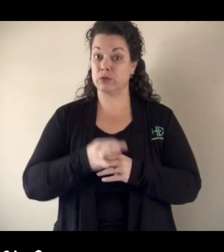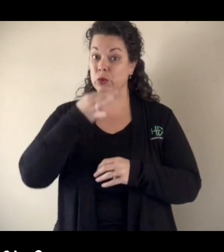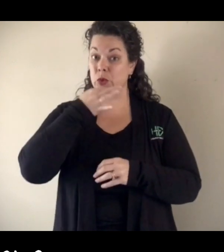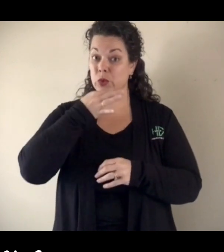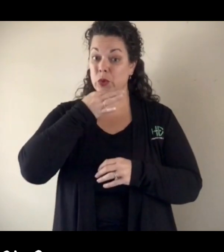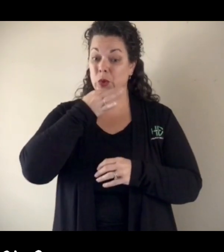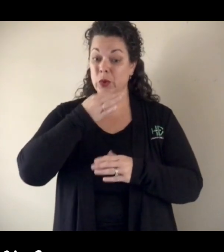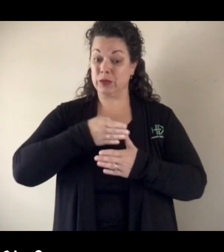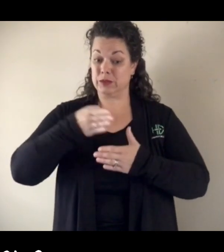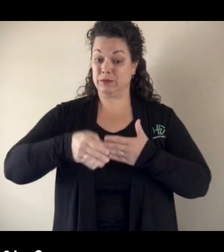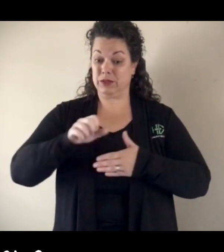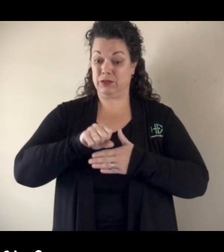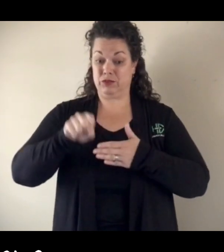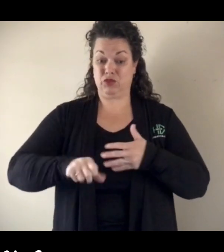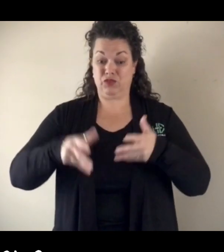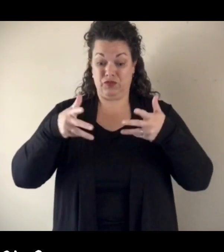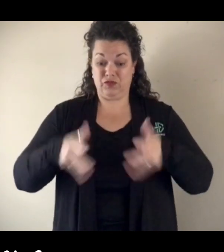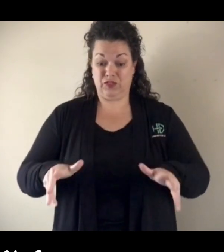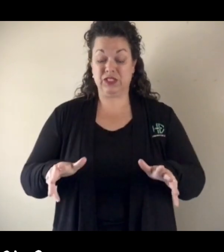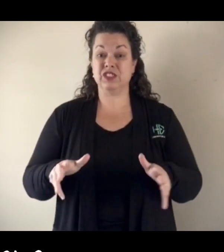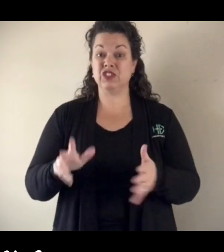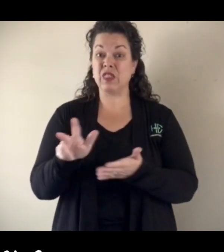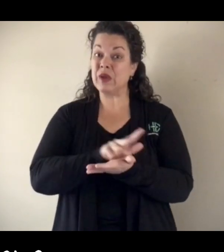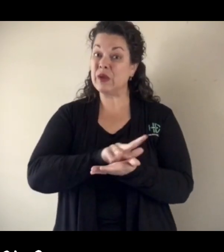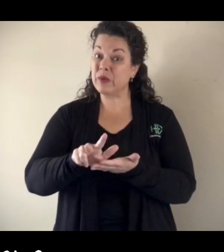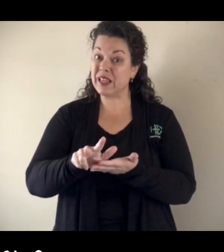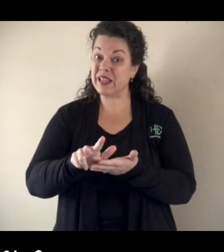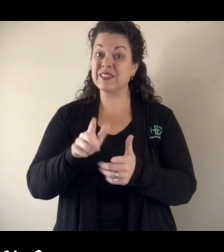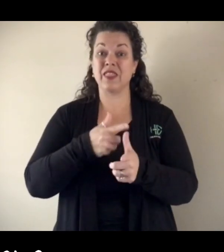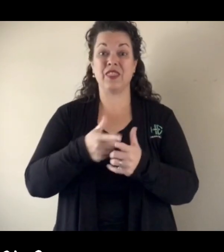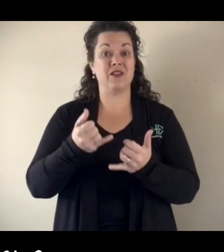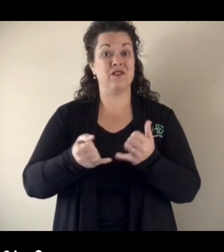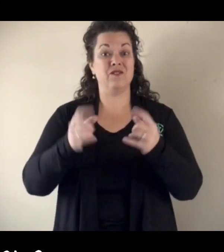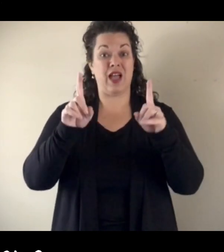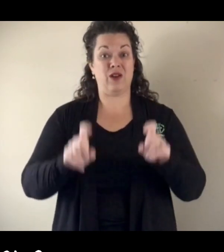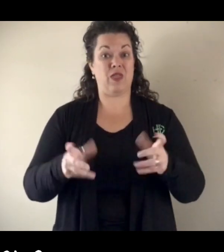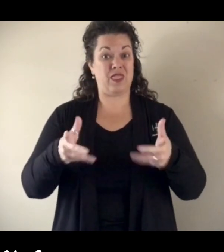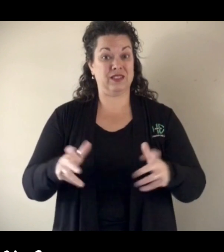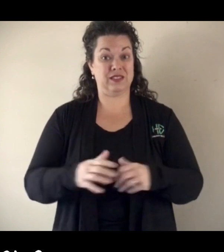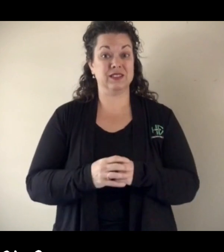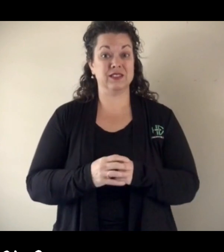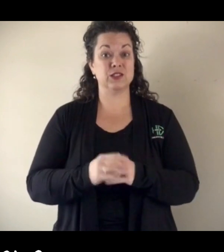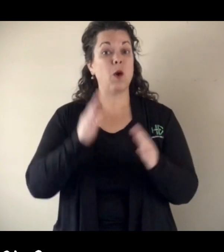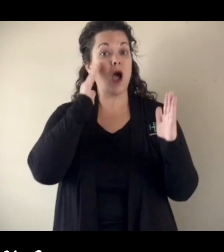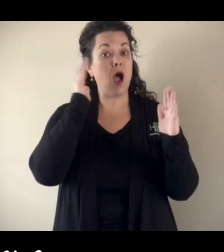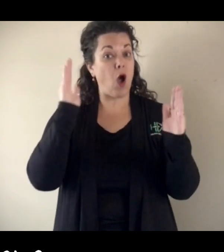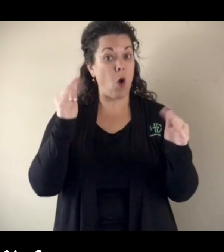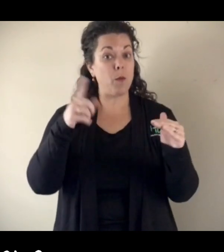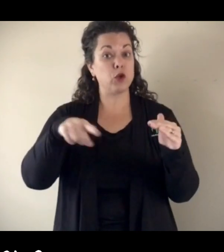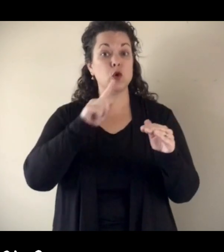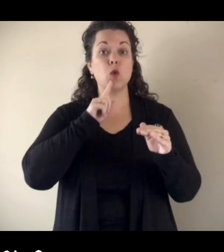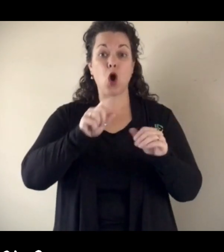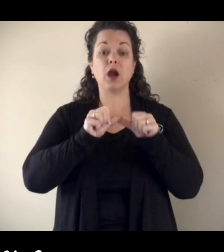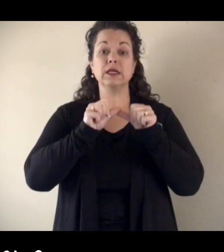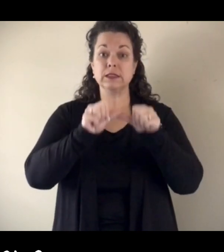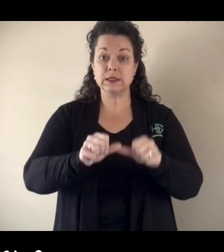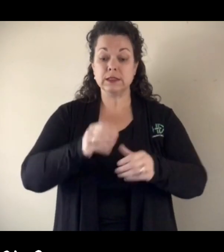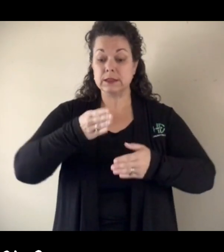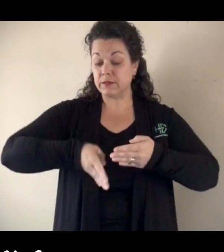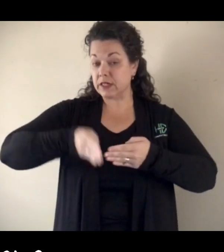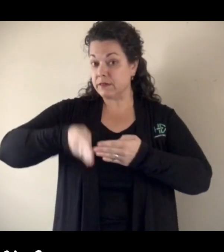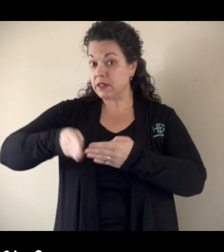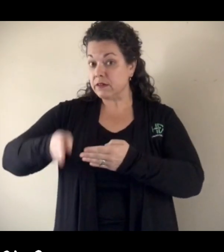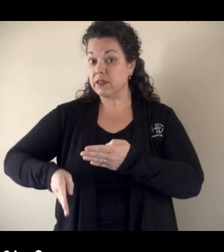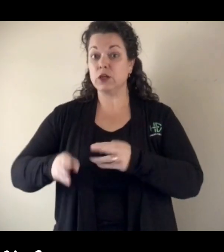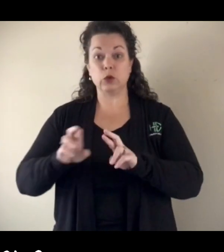of the end of the semester, it is only three weeks until finals, so I hope you are staying on task